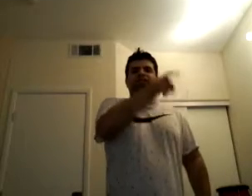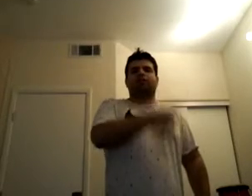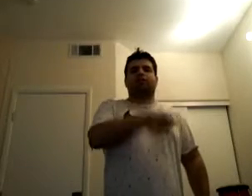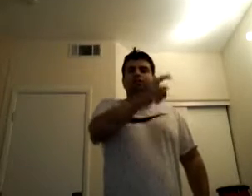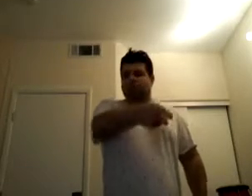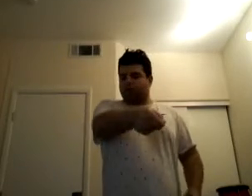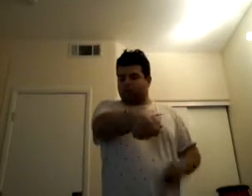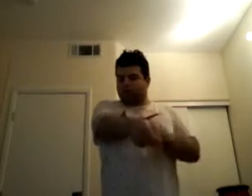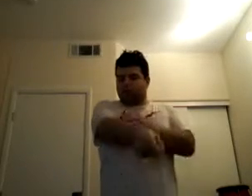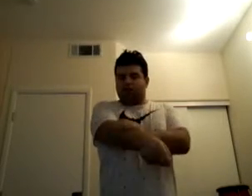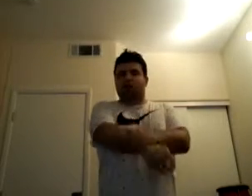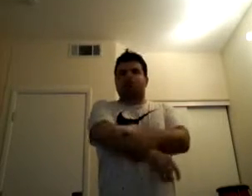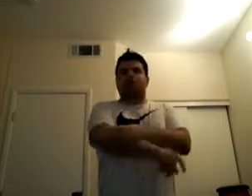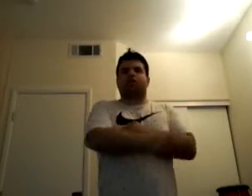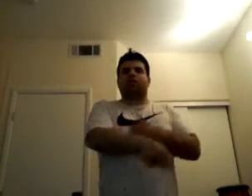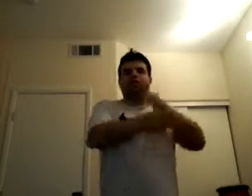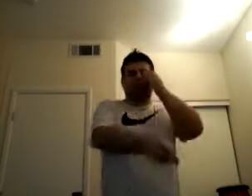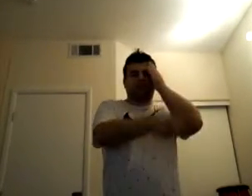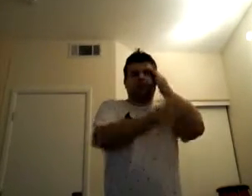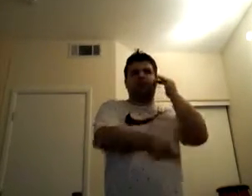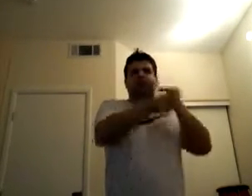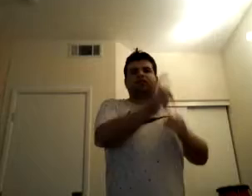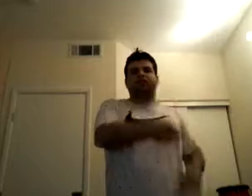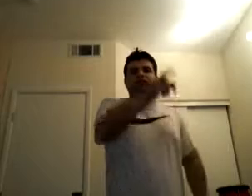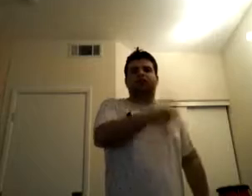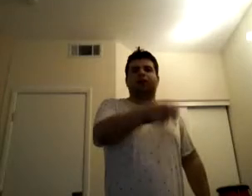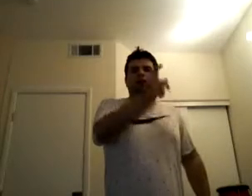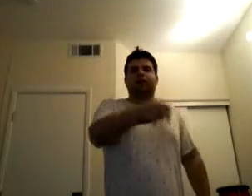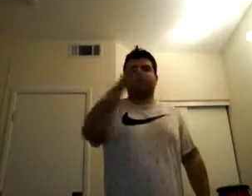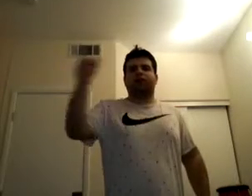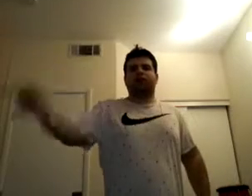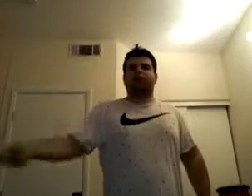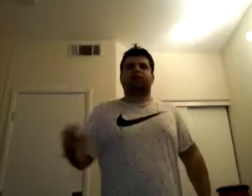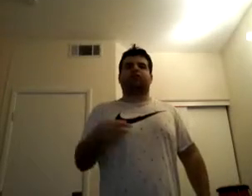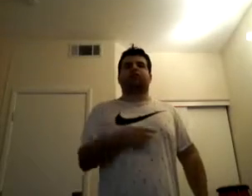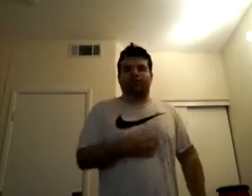yeah In our hearts, holding our minds, these battles, guys